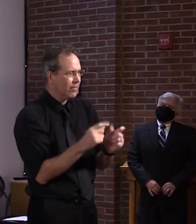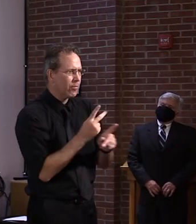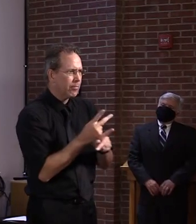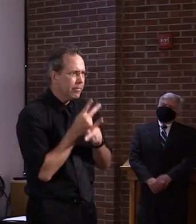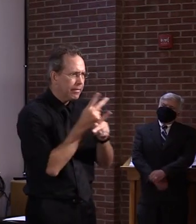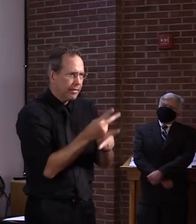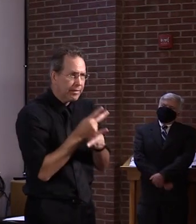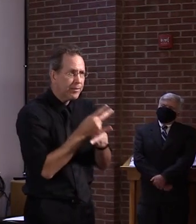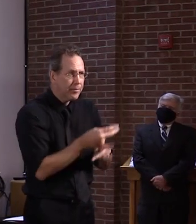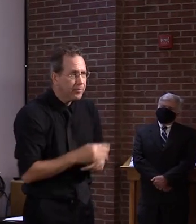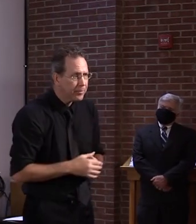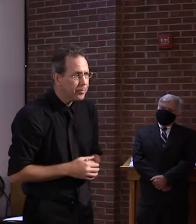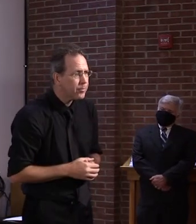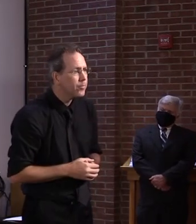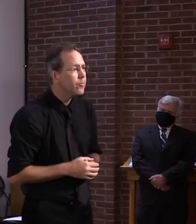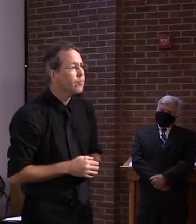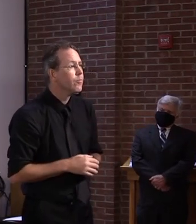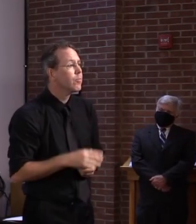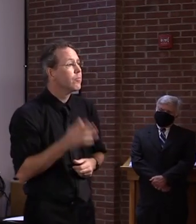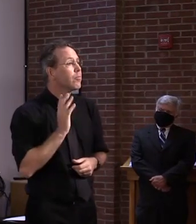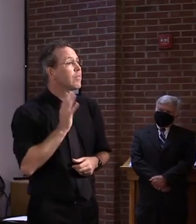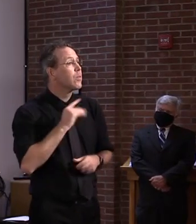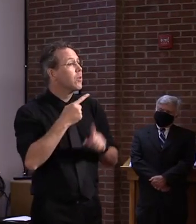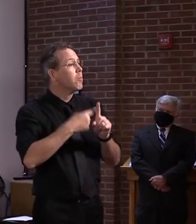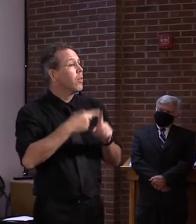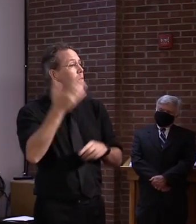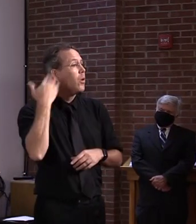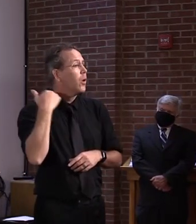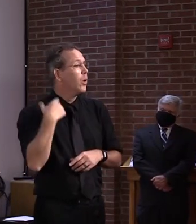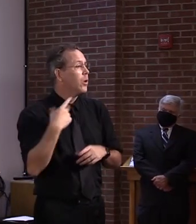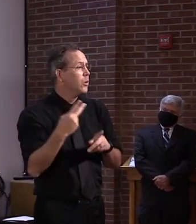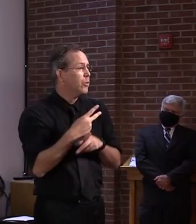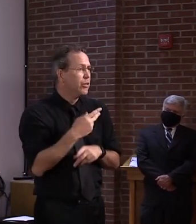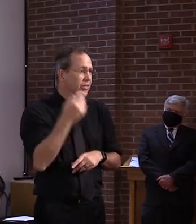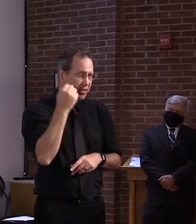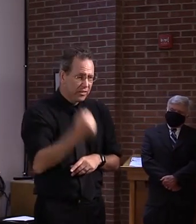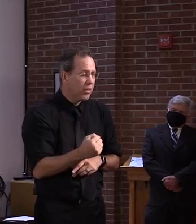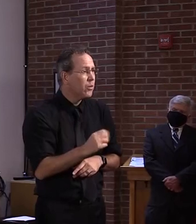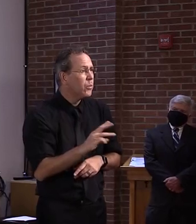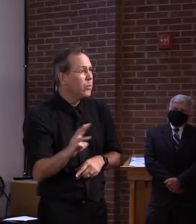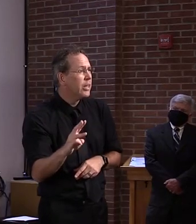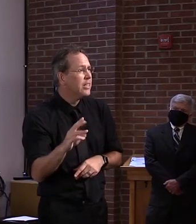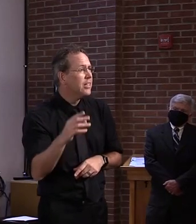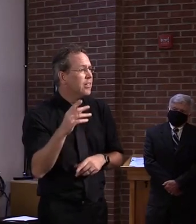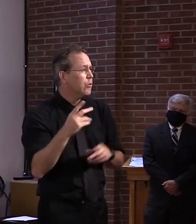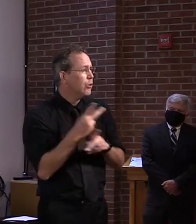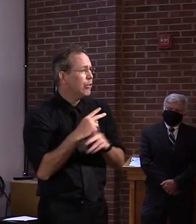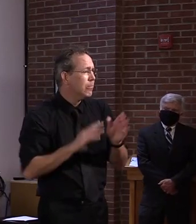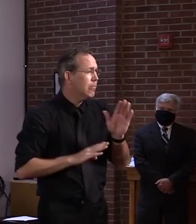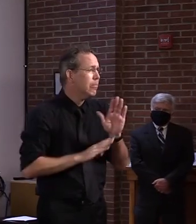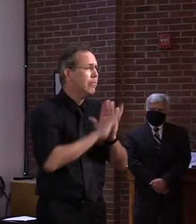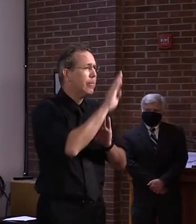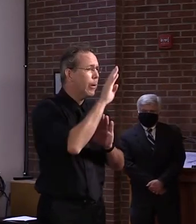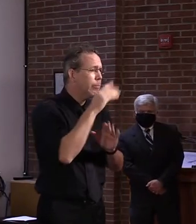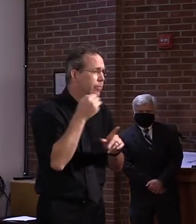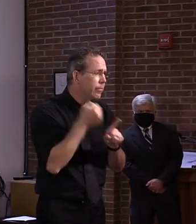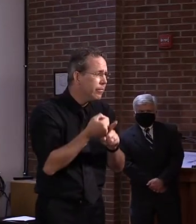and the west that's possibly affecting the midwest to a greater degree right now. We'll see how that plays out.